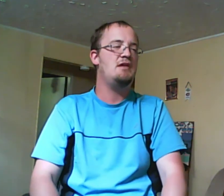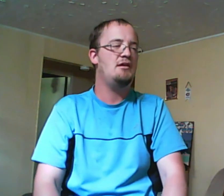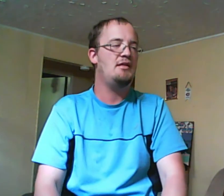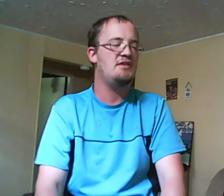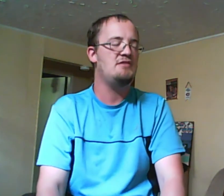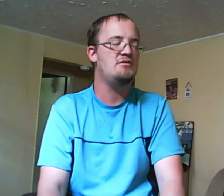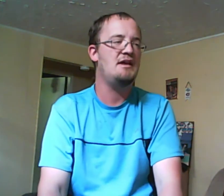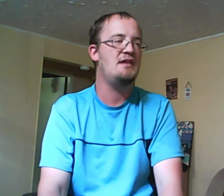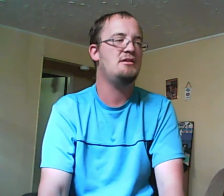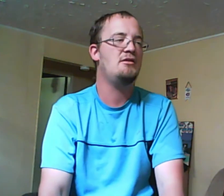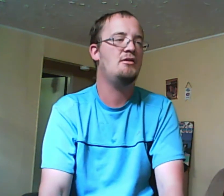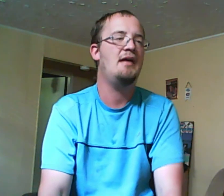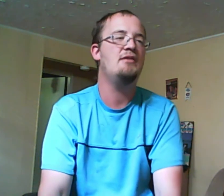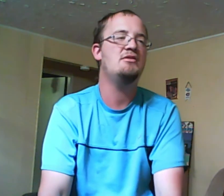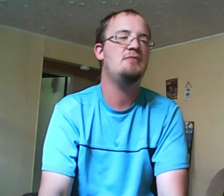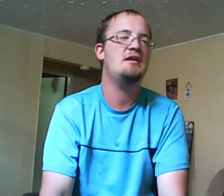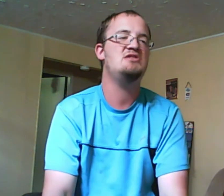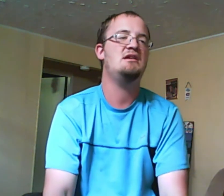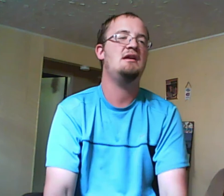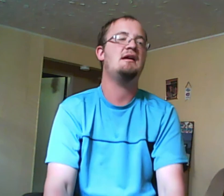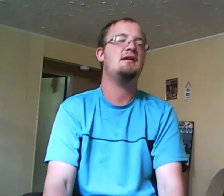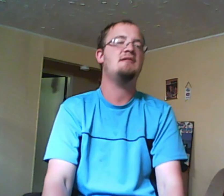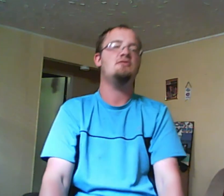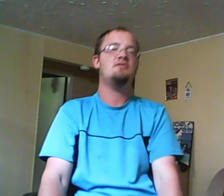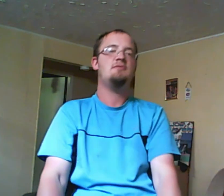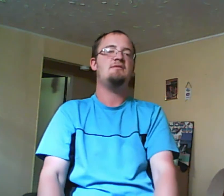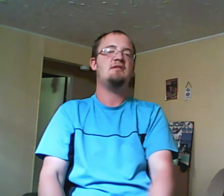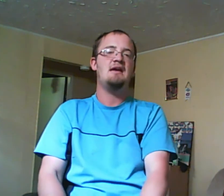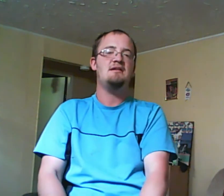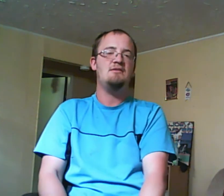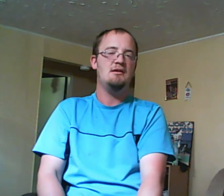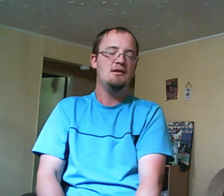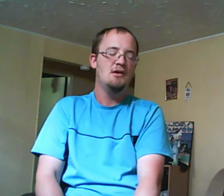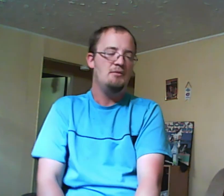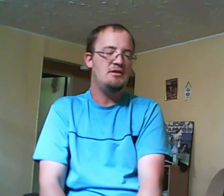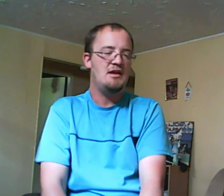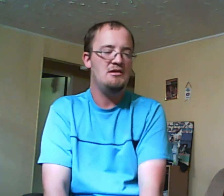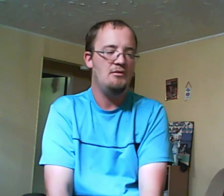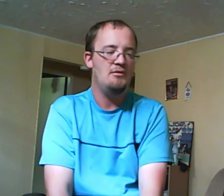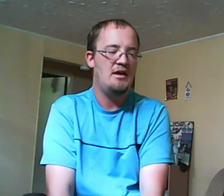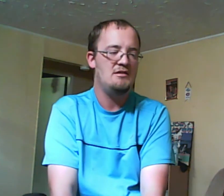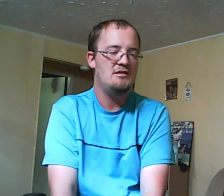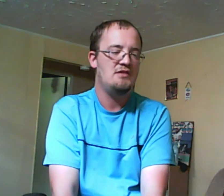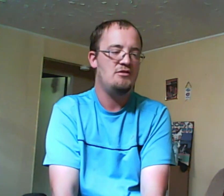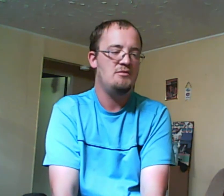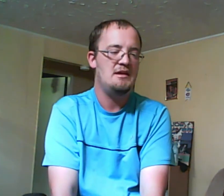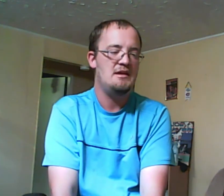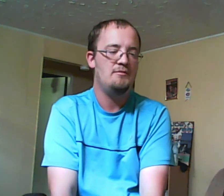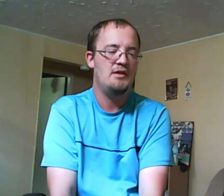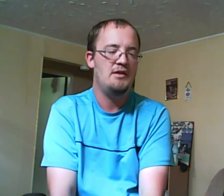to stay at her house because he got kicked out because of his gang activity but then you know Maya and Sig couldn't be a couple but